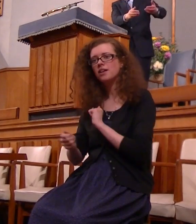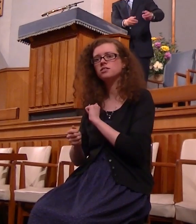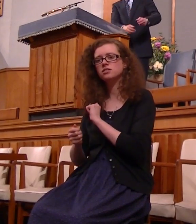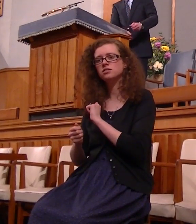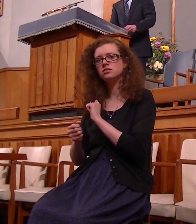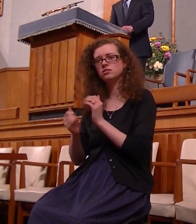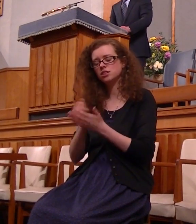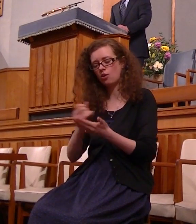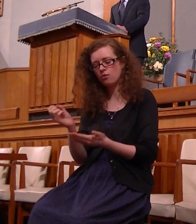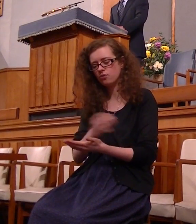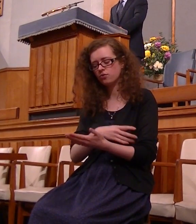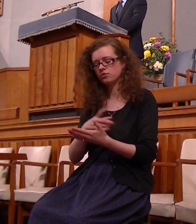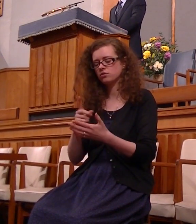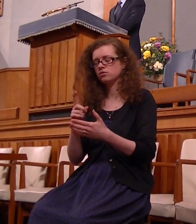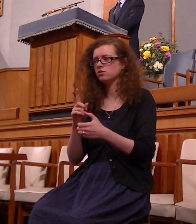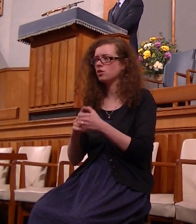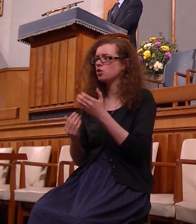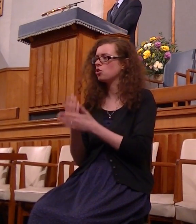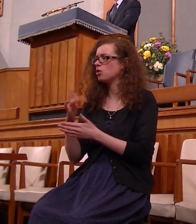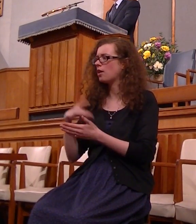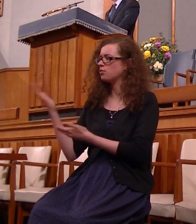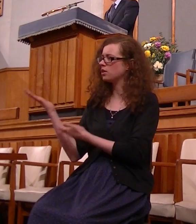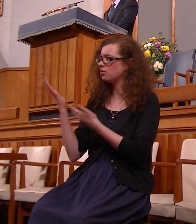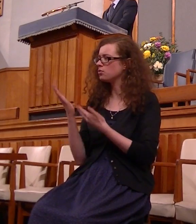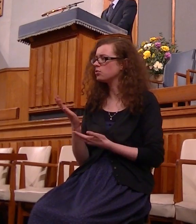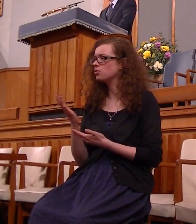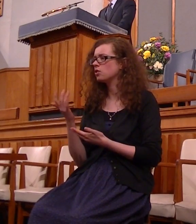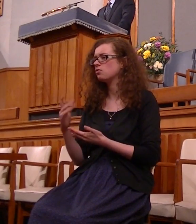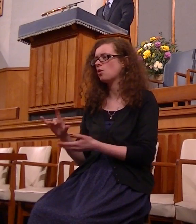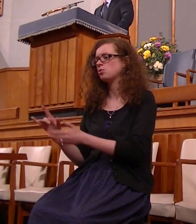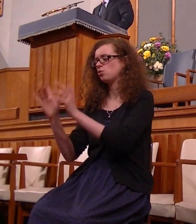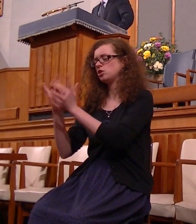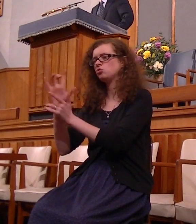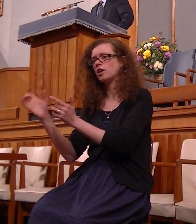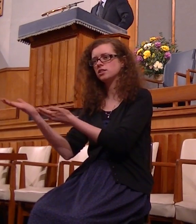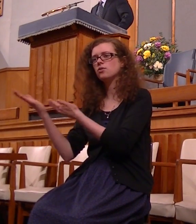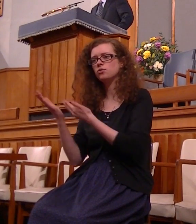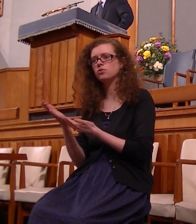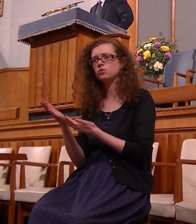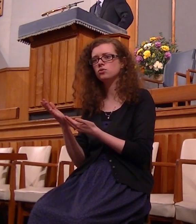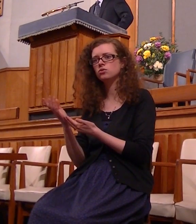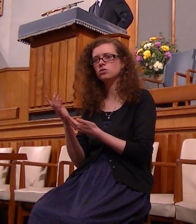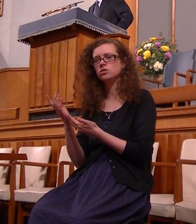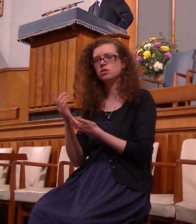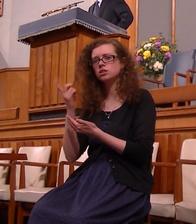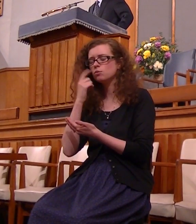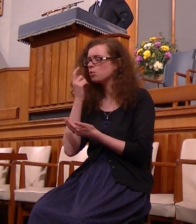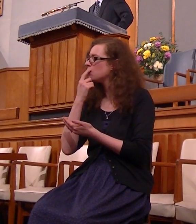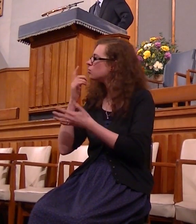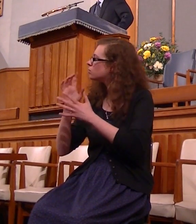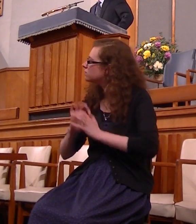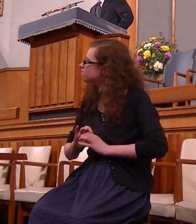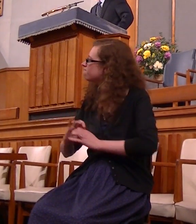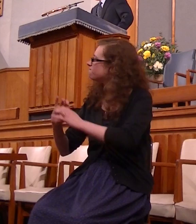the new life which comes from God which comes from Christ and to prove him and to walk with him